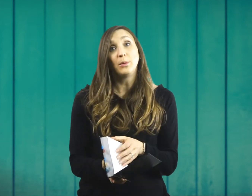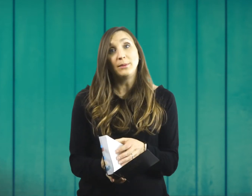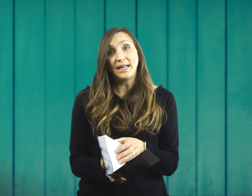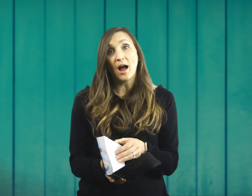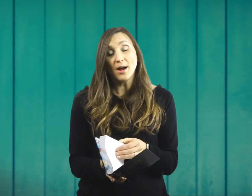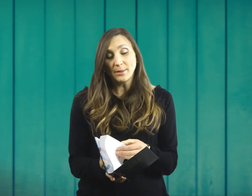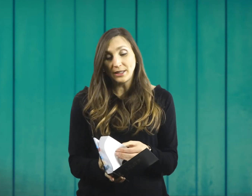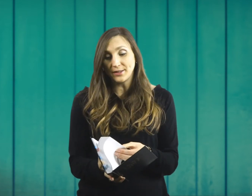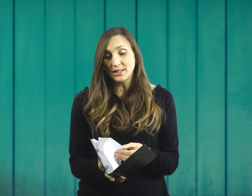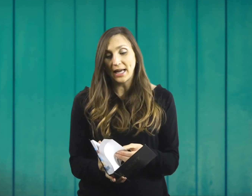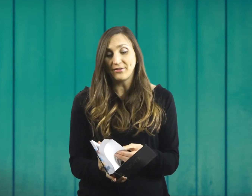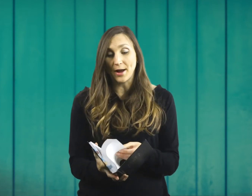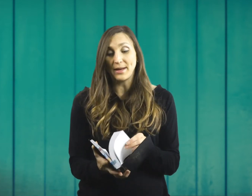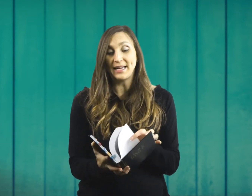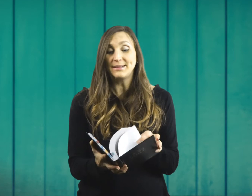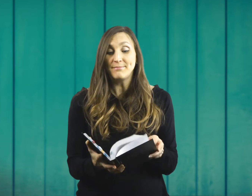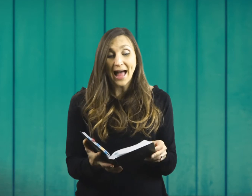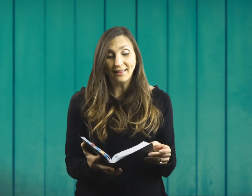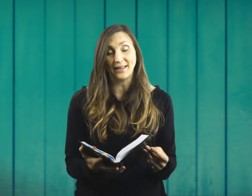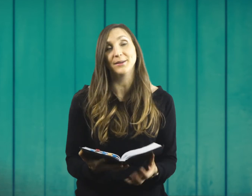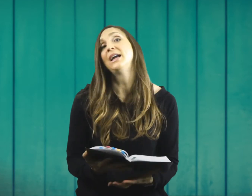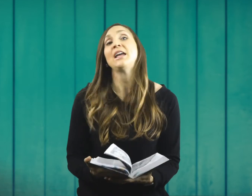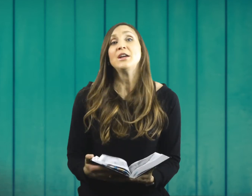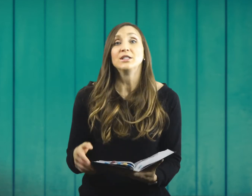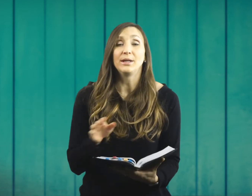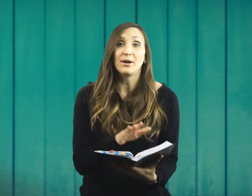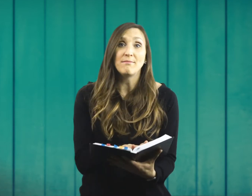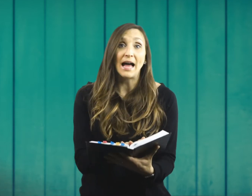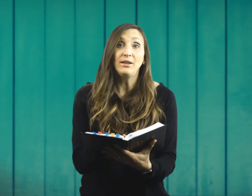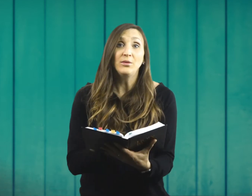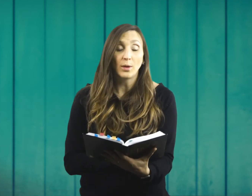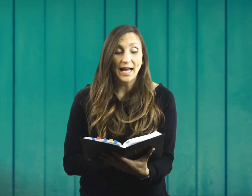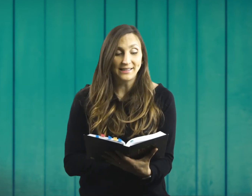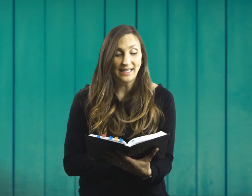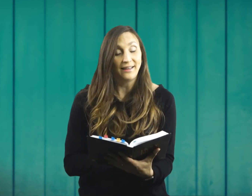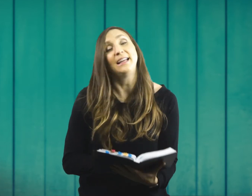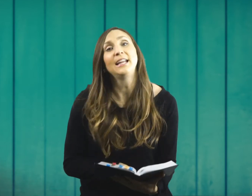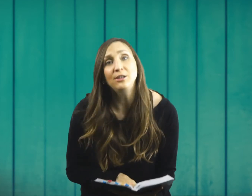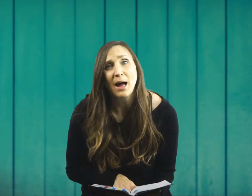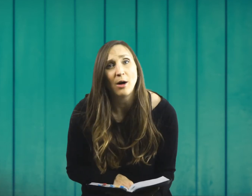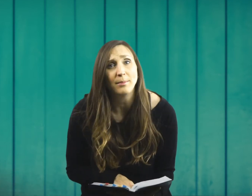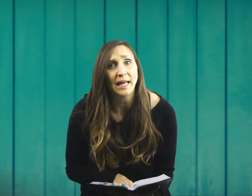we're reading our memory verse from is Matthew. So we go to Matthew 419. And can you help me?